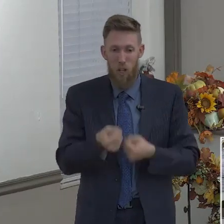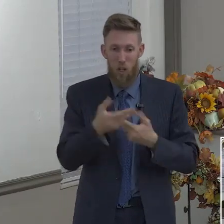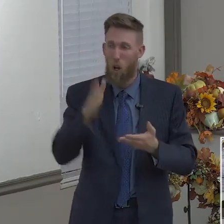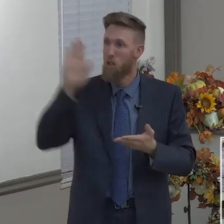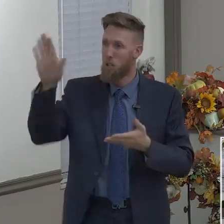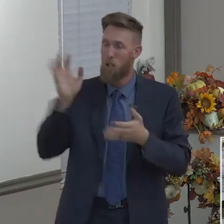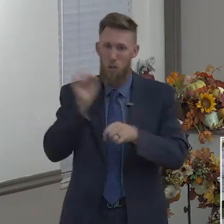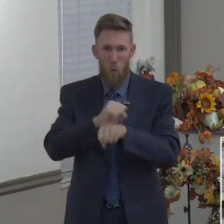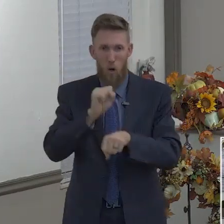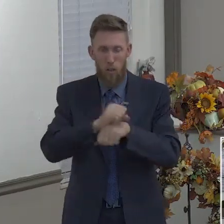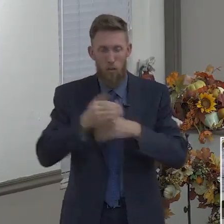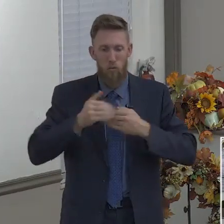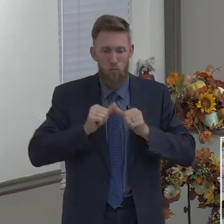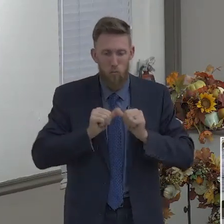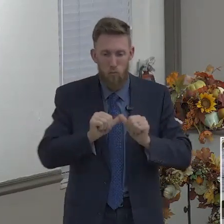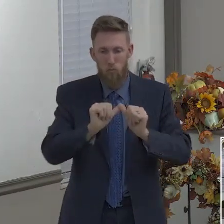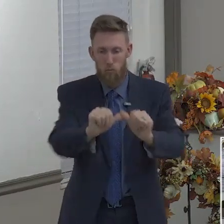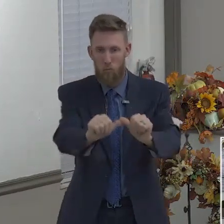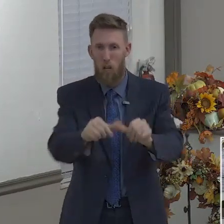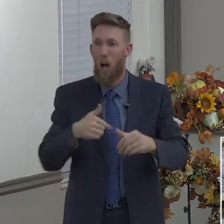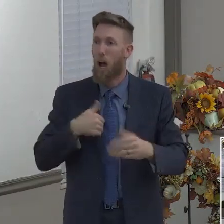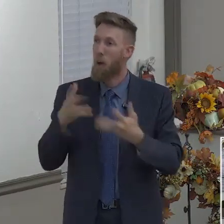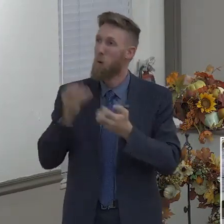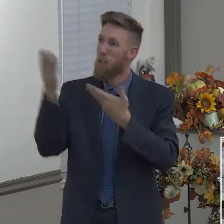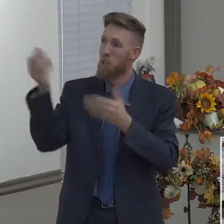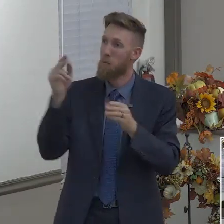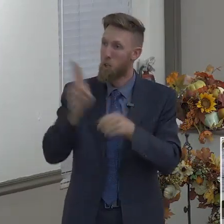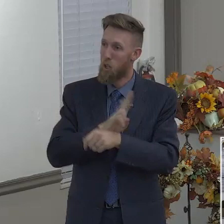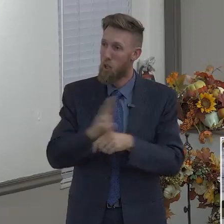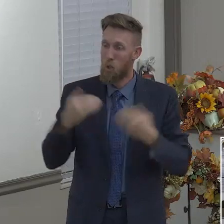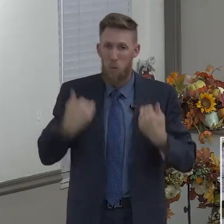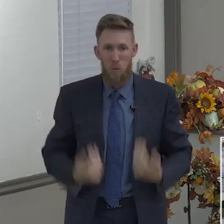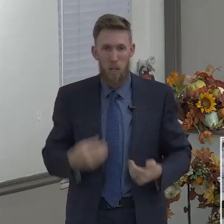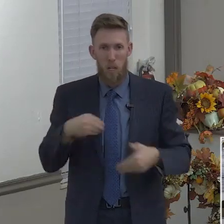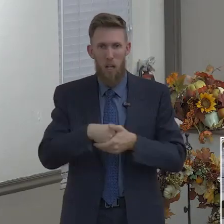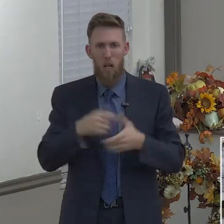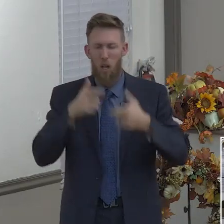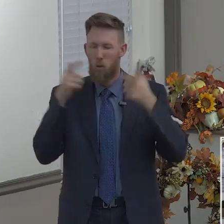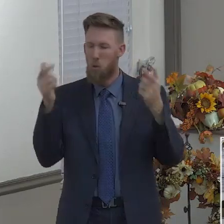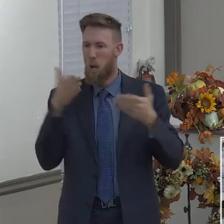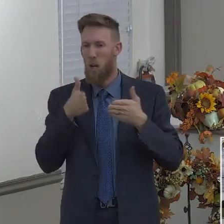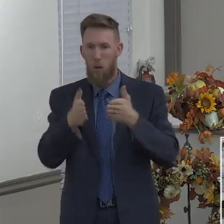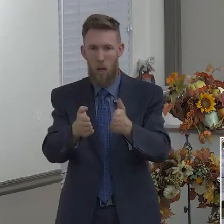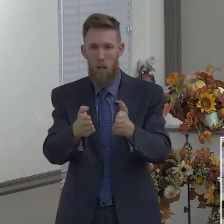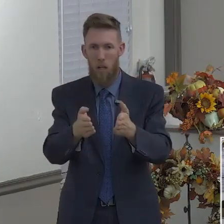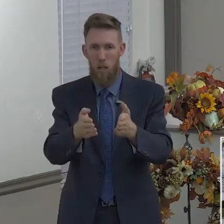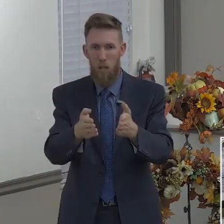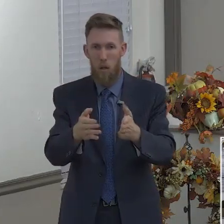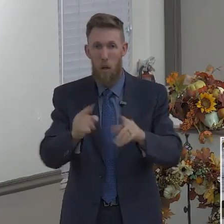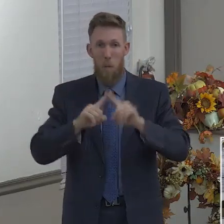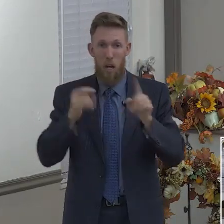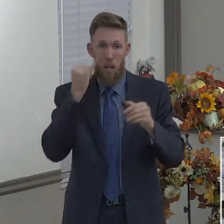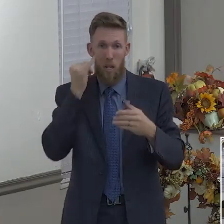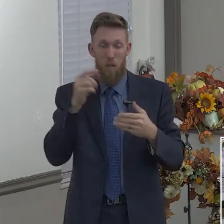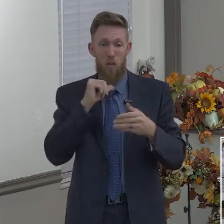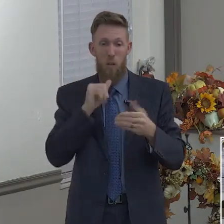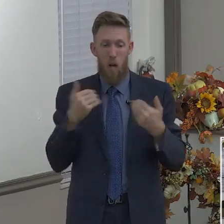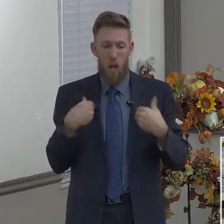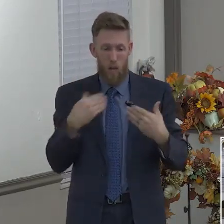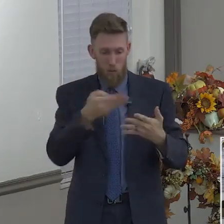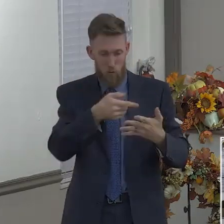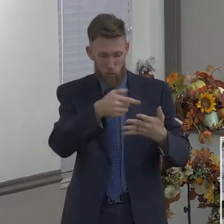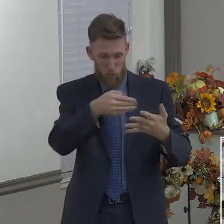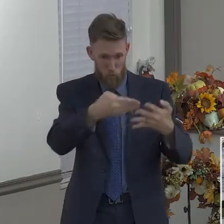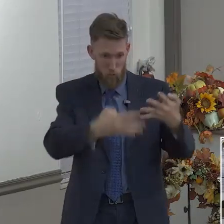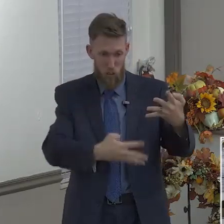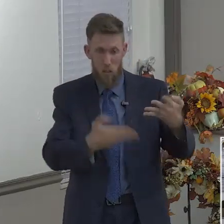in a great way. But if we don't have these things, we're not going to have that promise applied to us. Thank you boys, you boys can be seated. You can